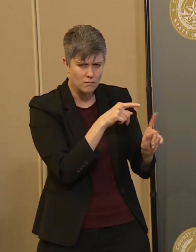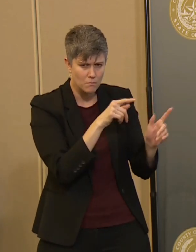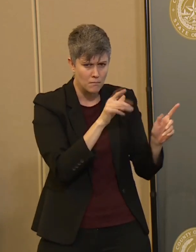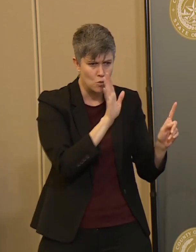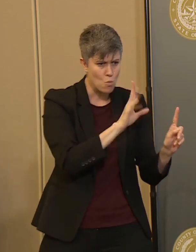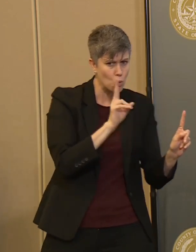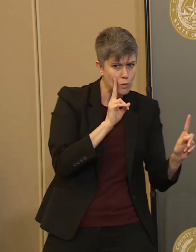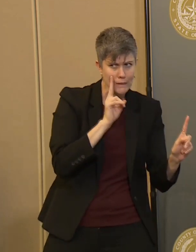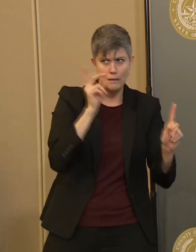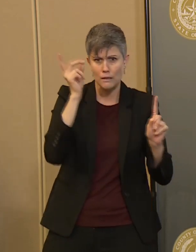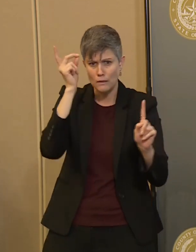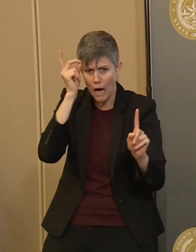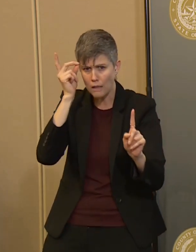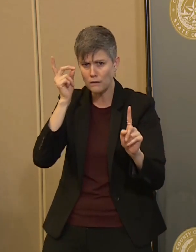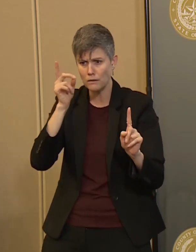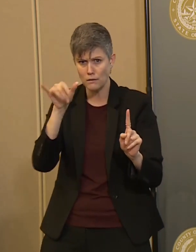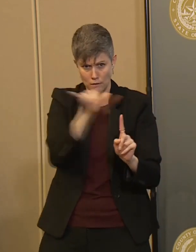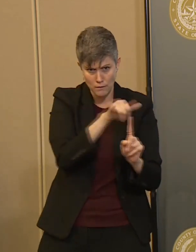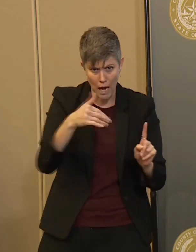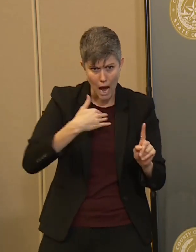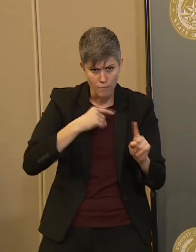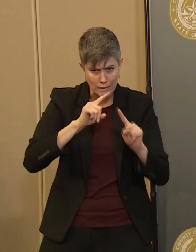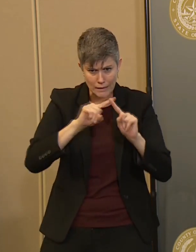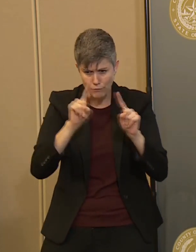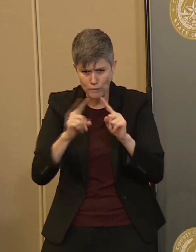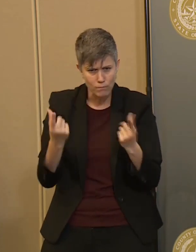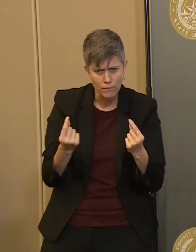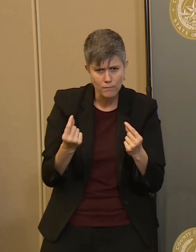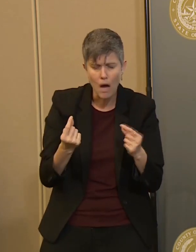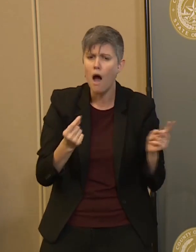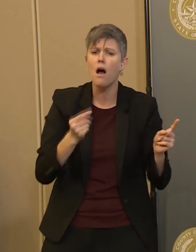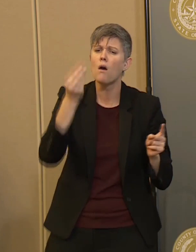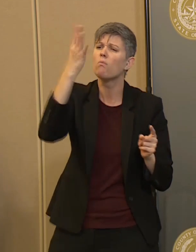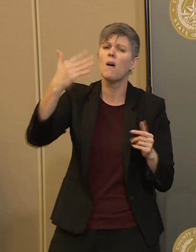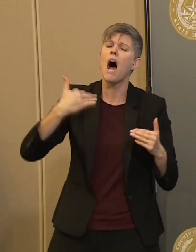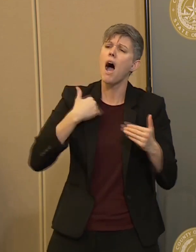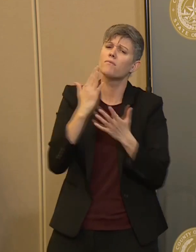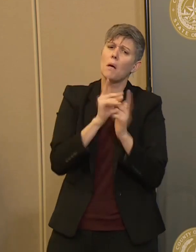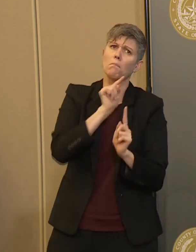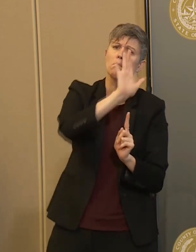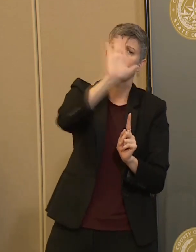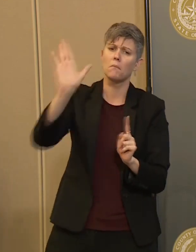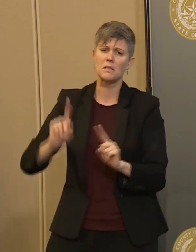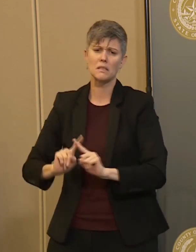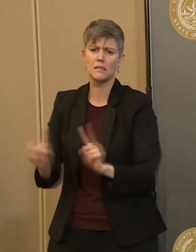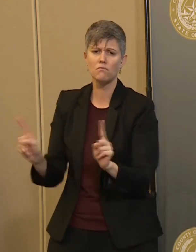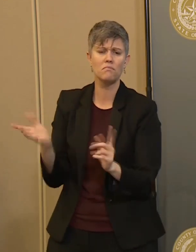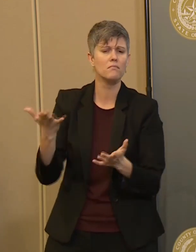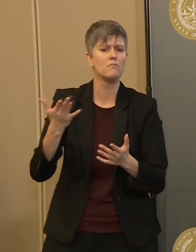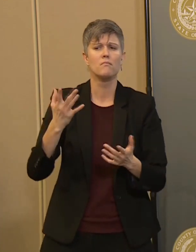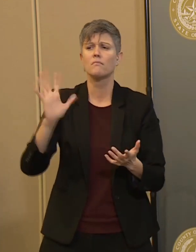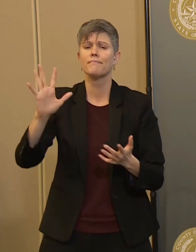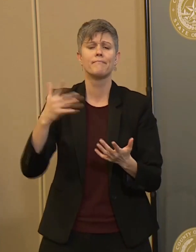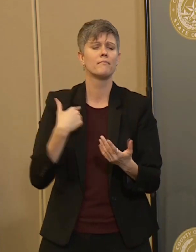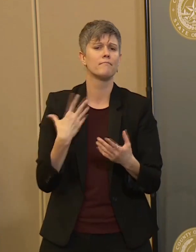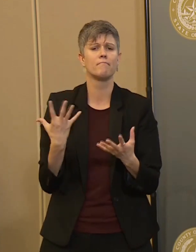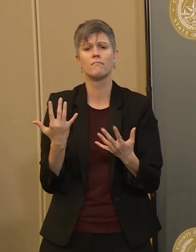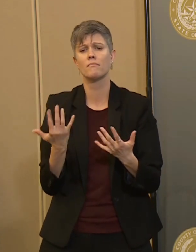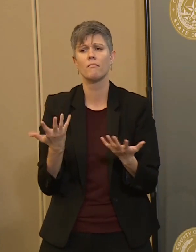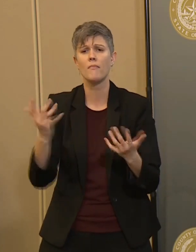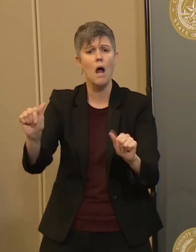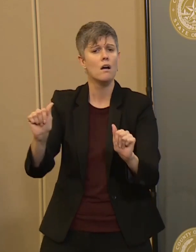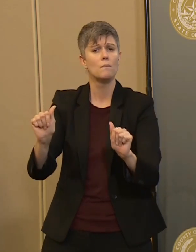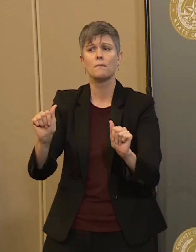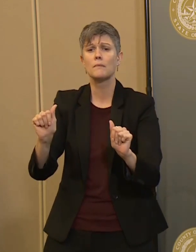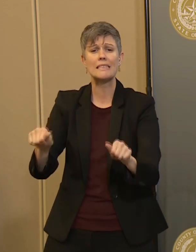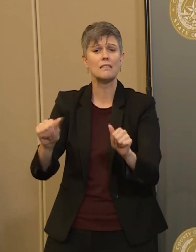or, are there, are there subtle differences or? Of course there are differences and that I believe is, um, it's possibly the strength